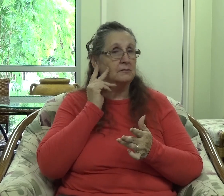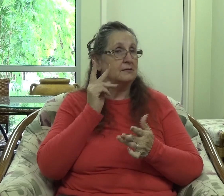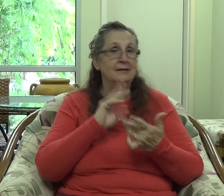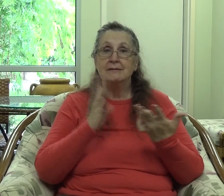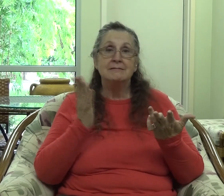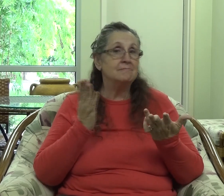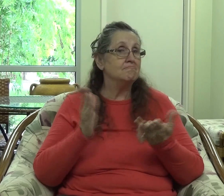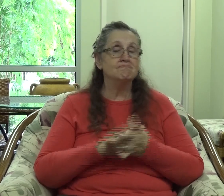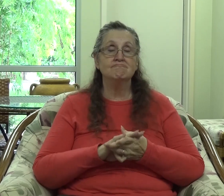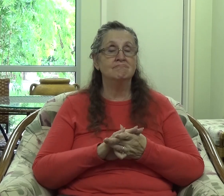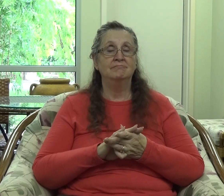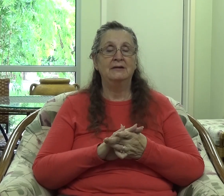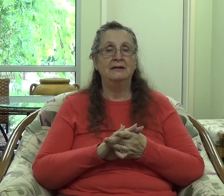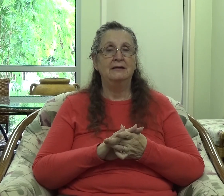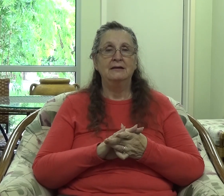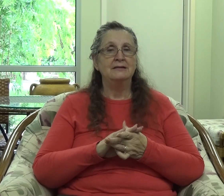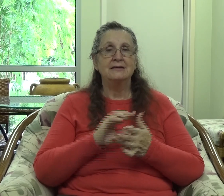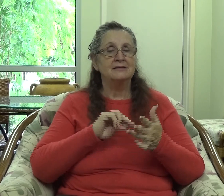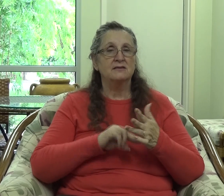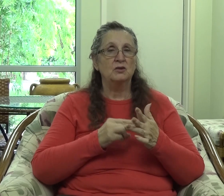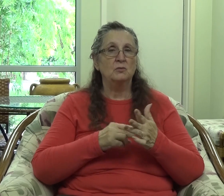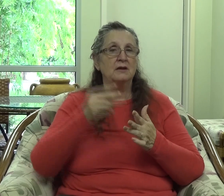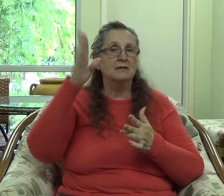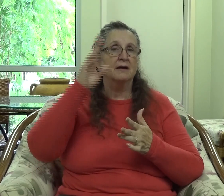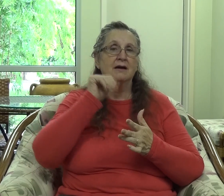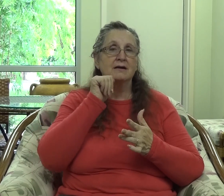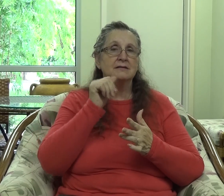But that doesn't mean that God didn't use